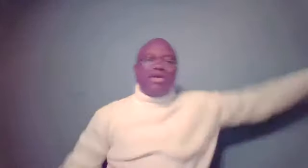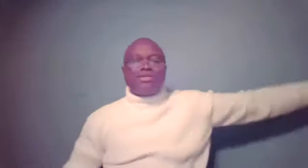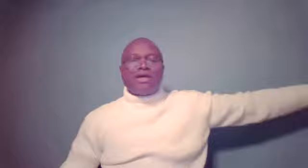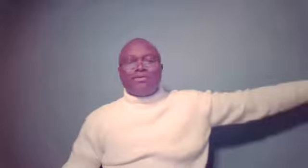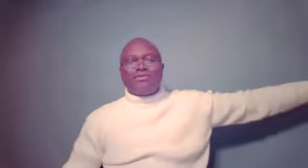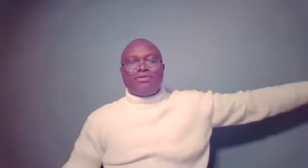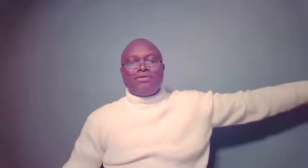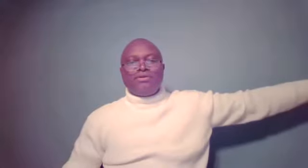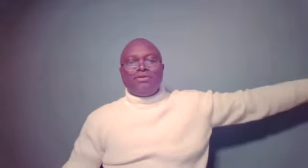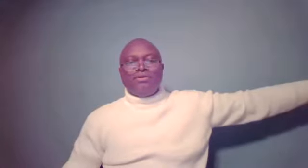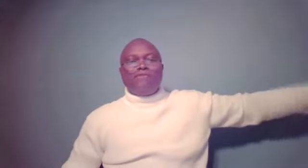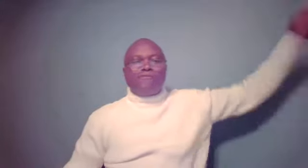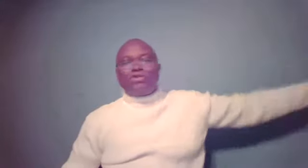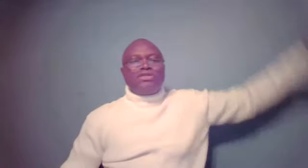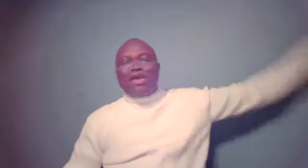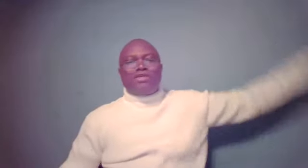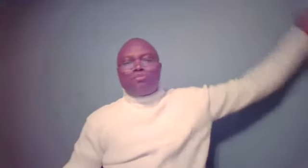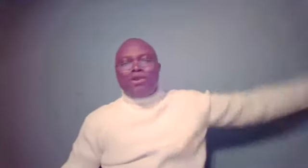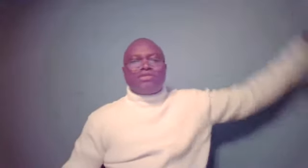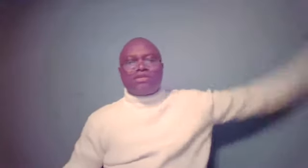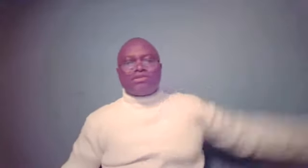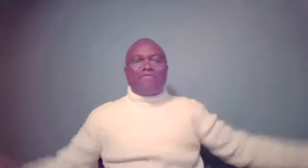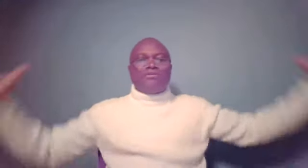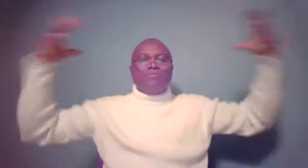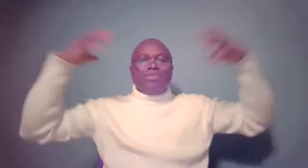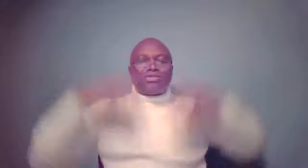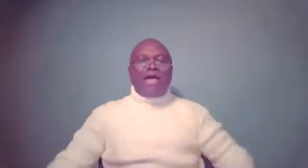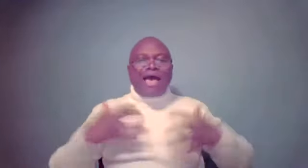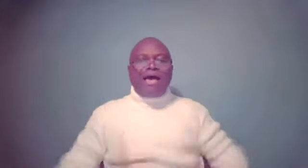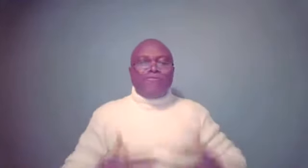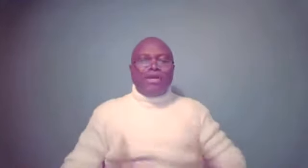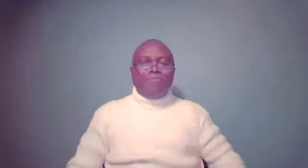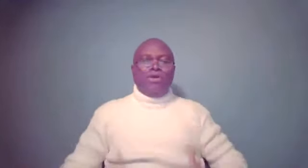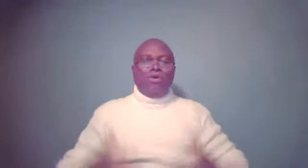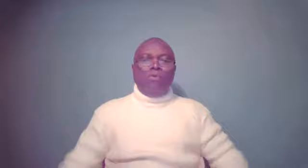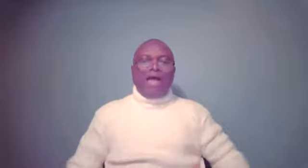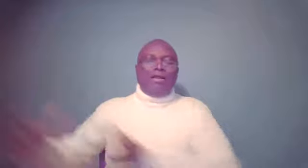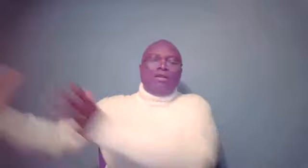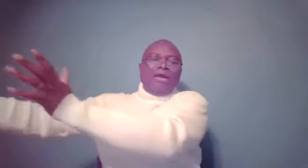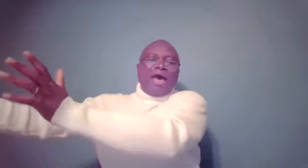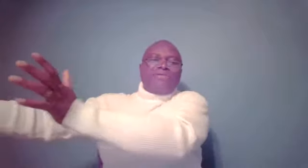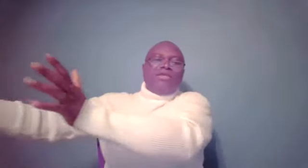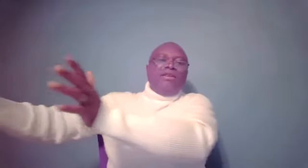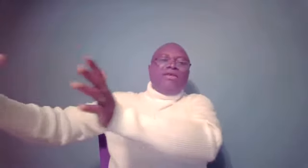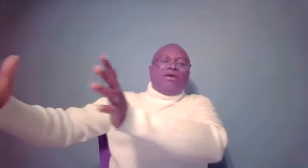became a servant. The 40 years' experience as a servant served him well as a leader